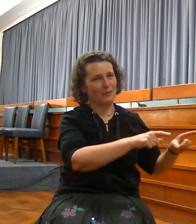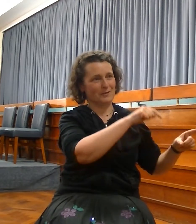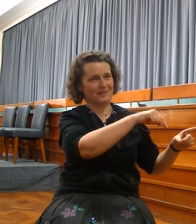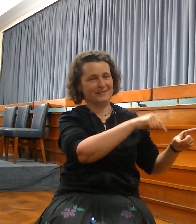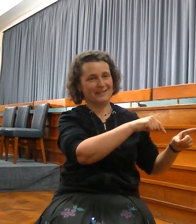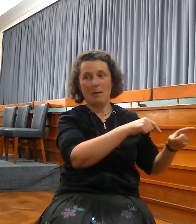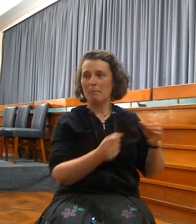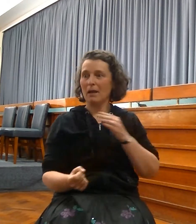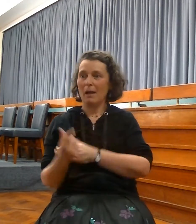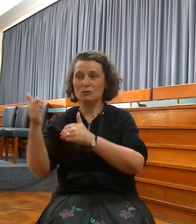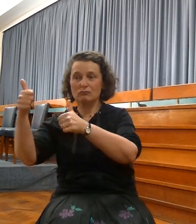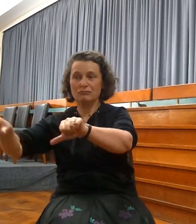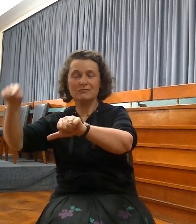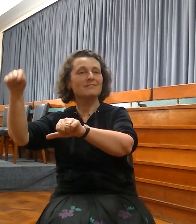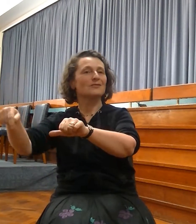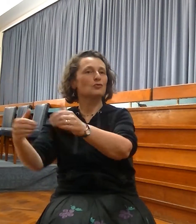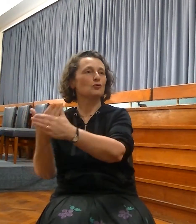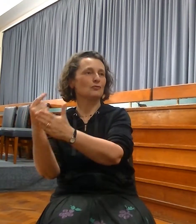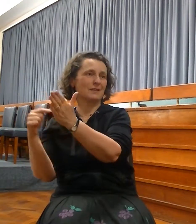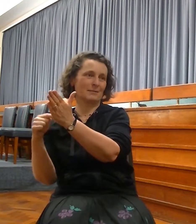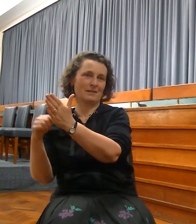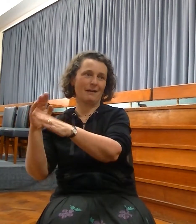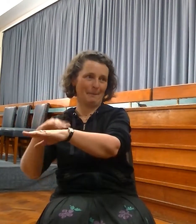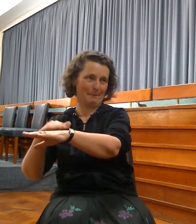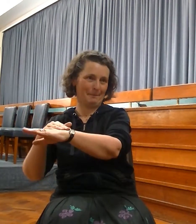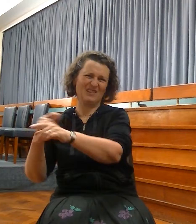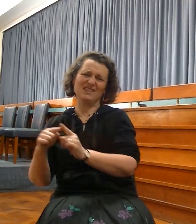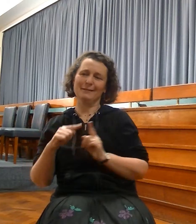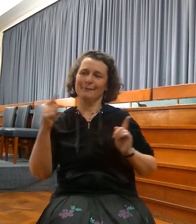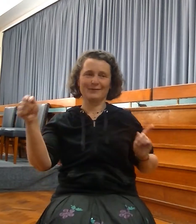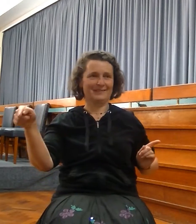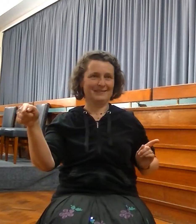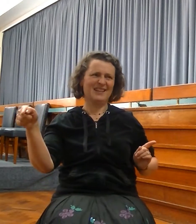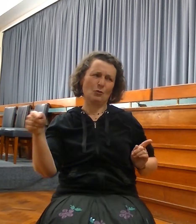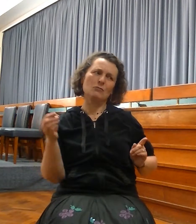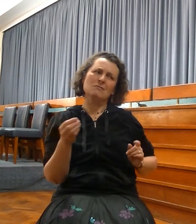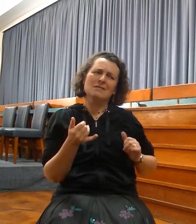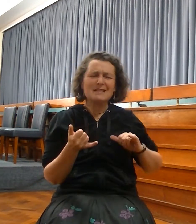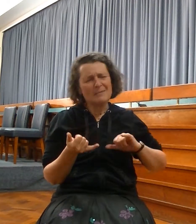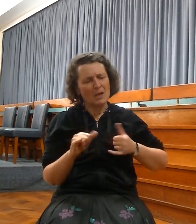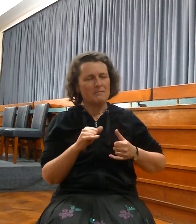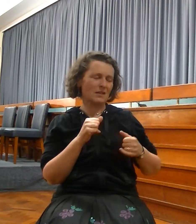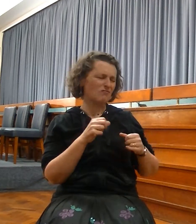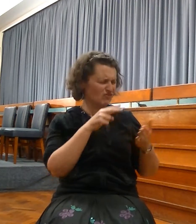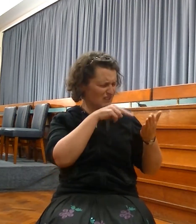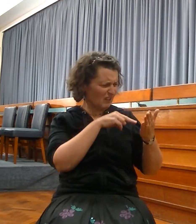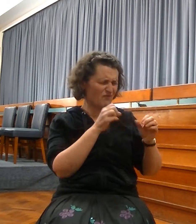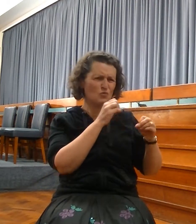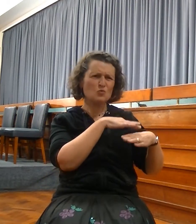spiritual language. So we do often see things which confuse us when the promises seem to be all about